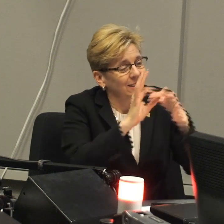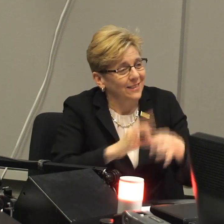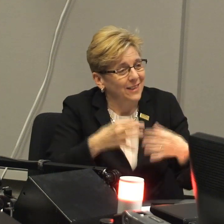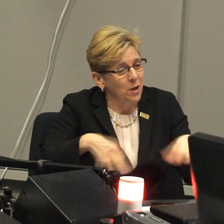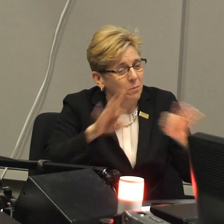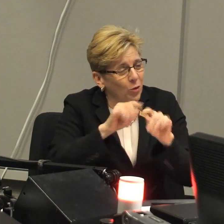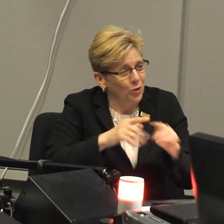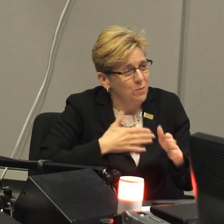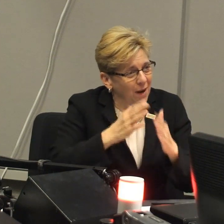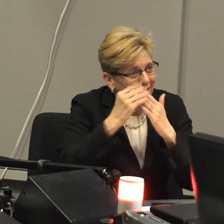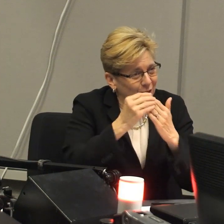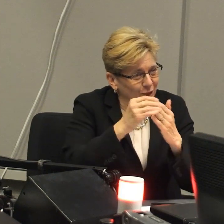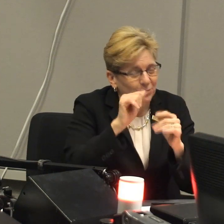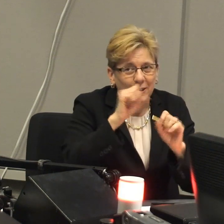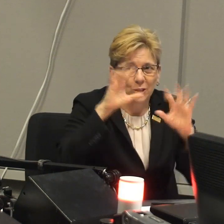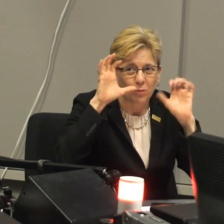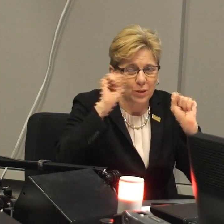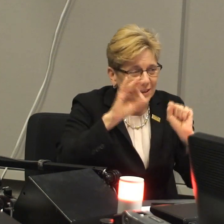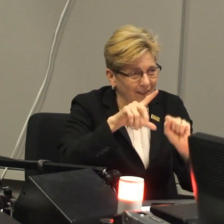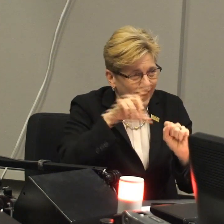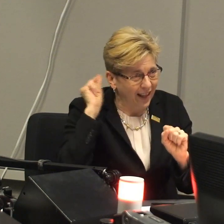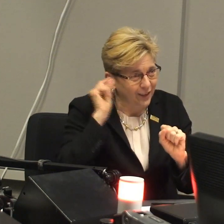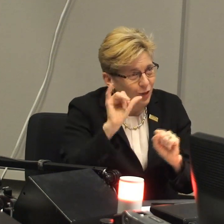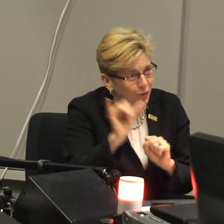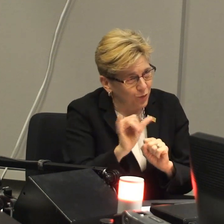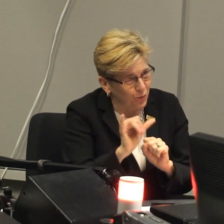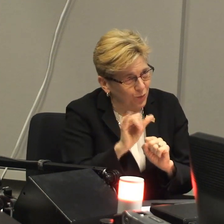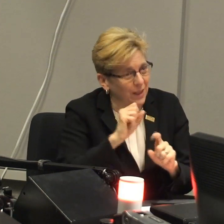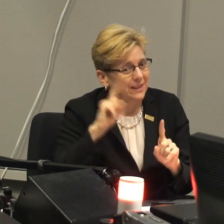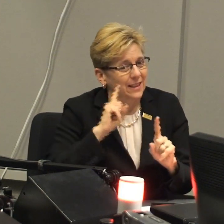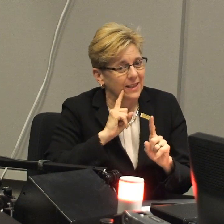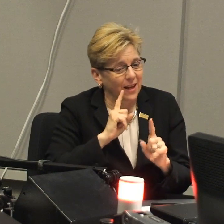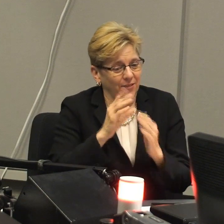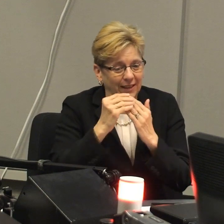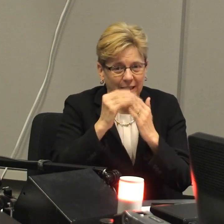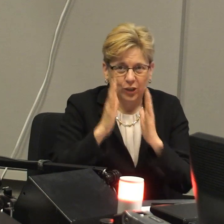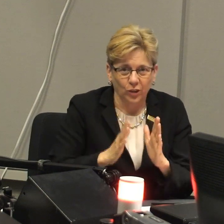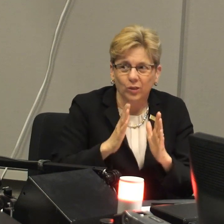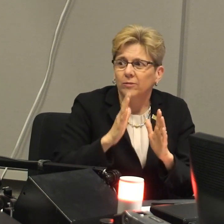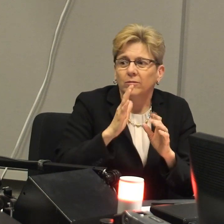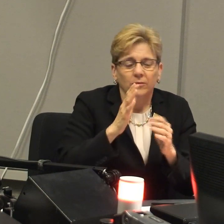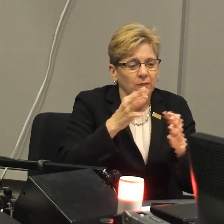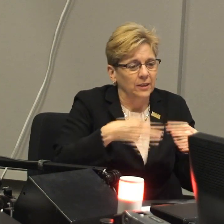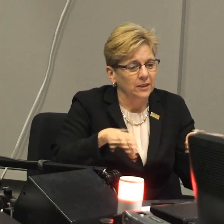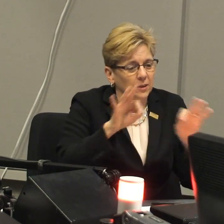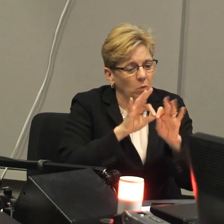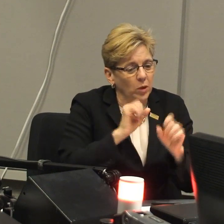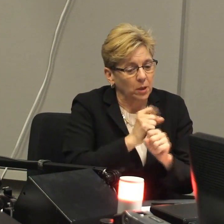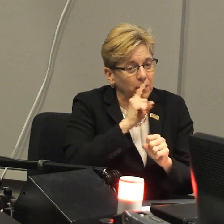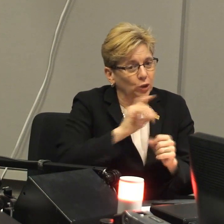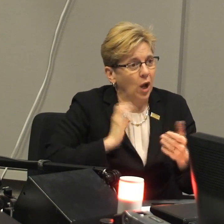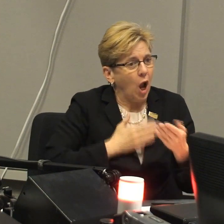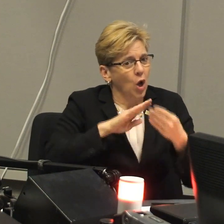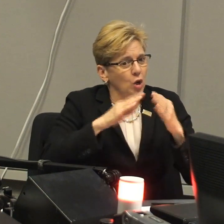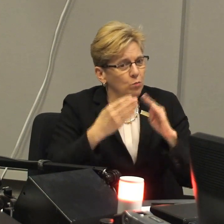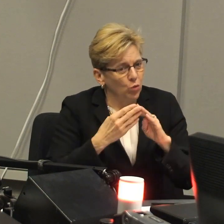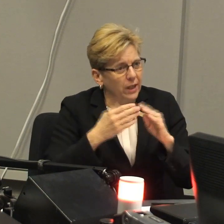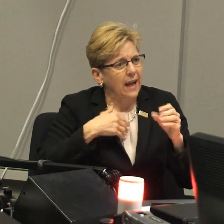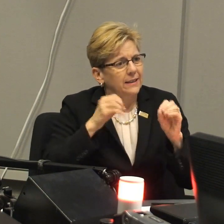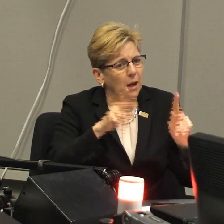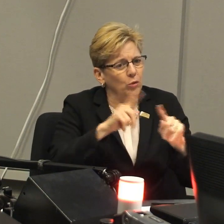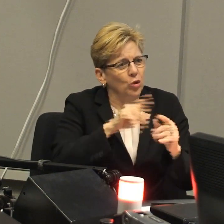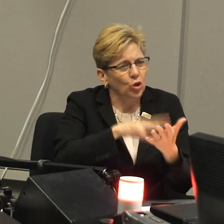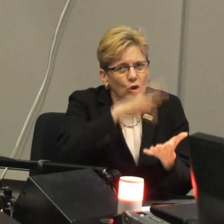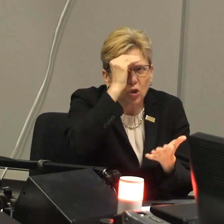much appreciated. And thank you for your commitment for that. And it's also important for my leadership at Gallaudet University as well. As a leader, it's